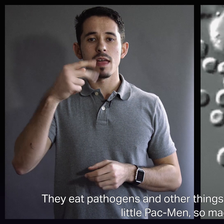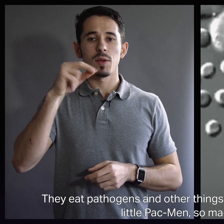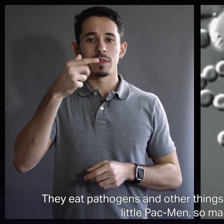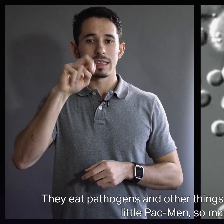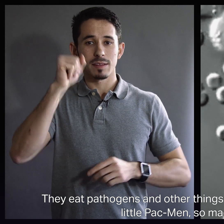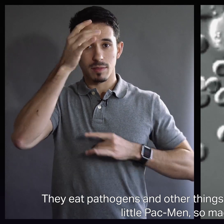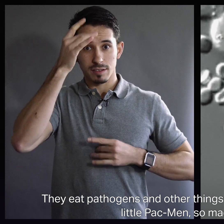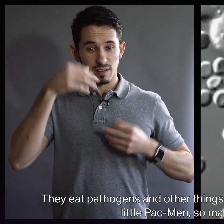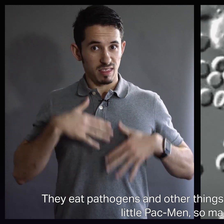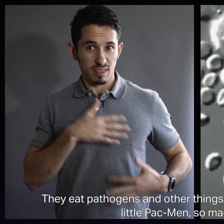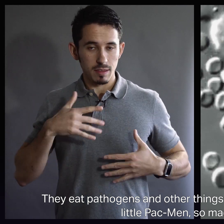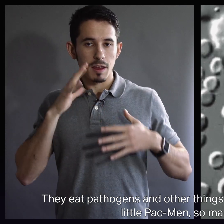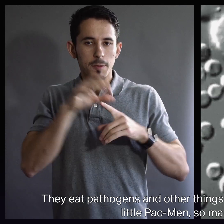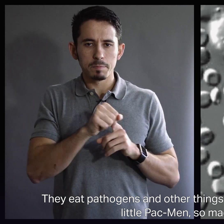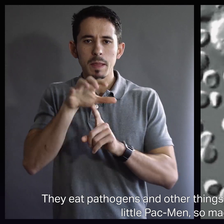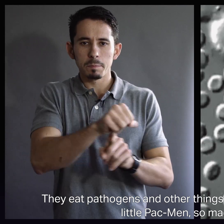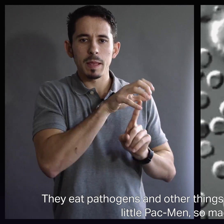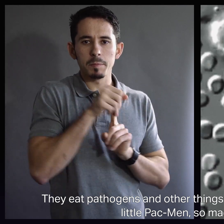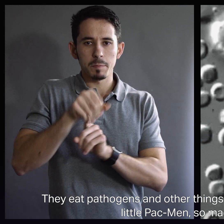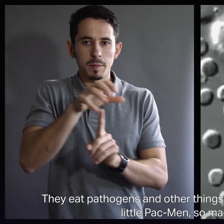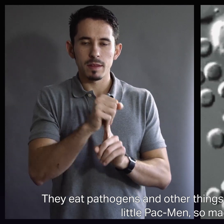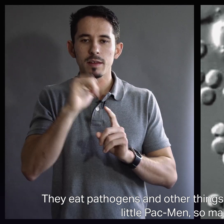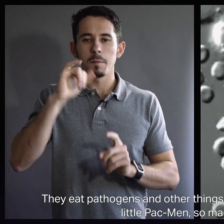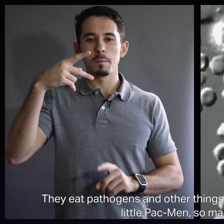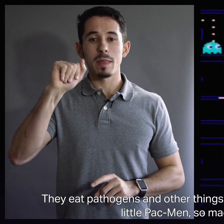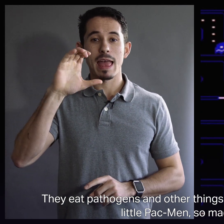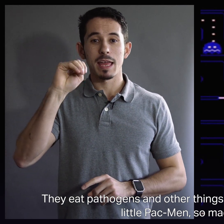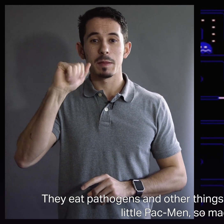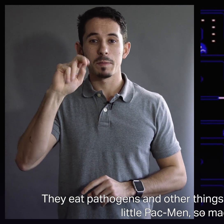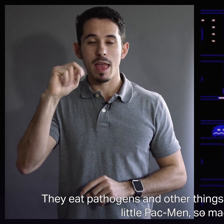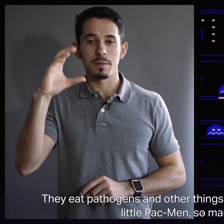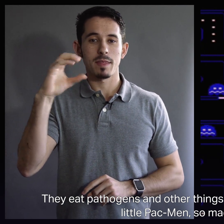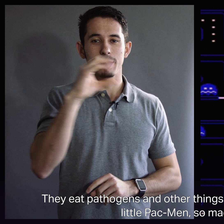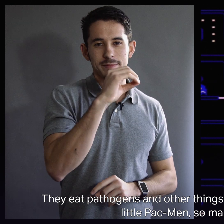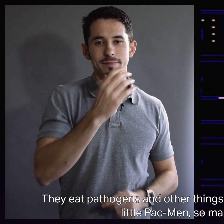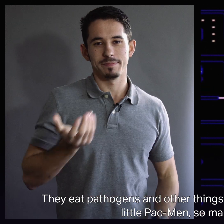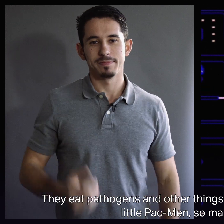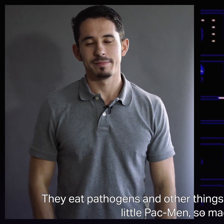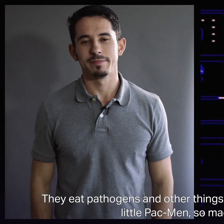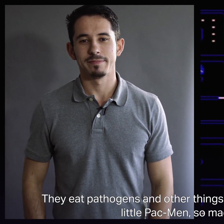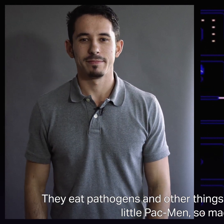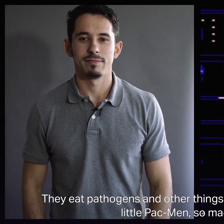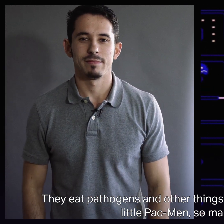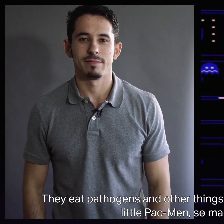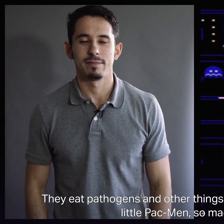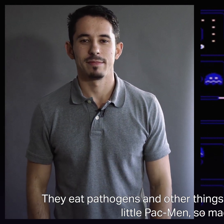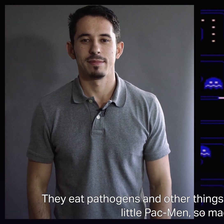eat pathogens and other things in the body. They look like little Pac-Men, so macrophage. Or